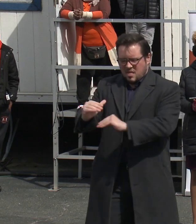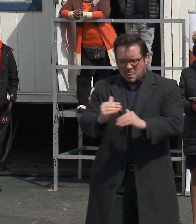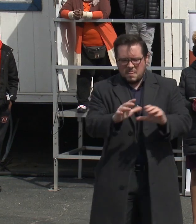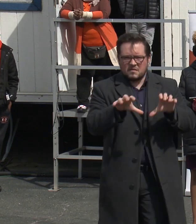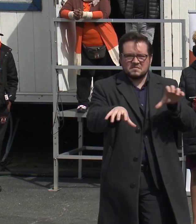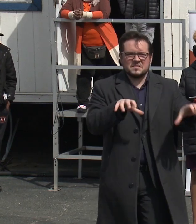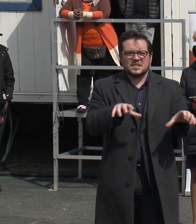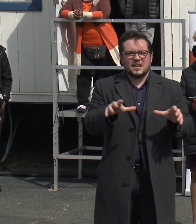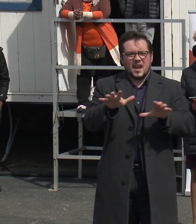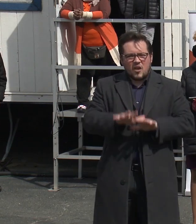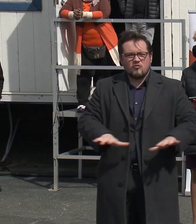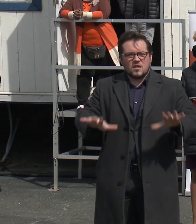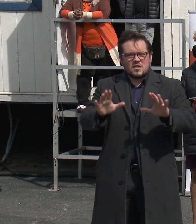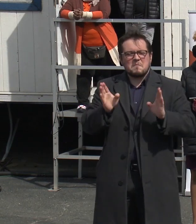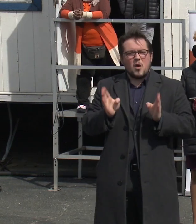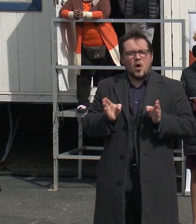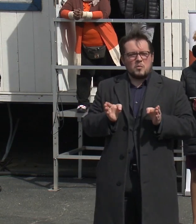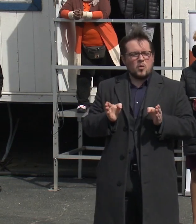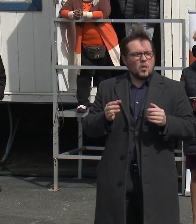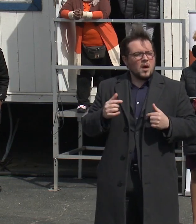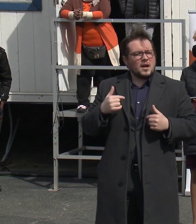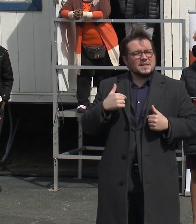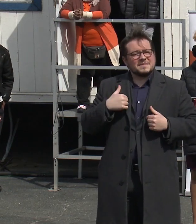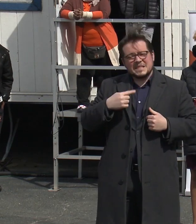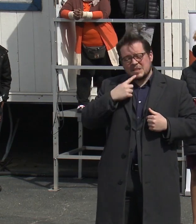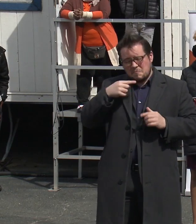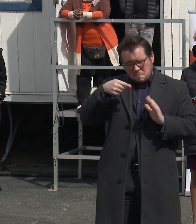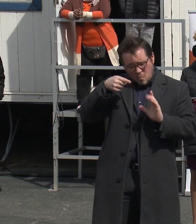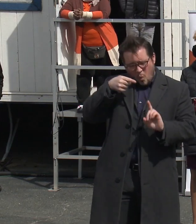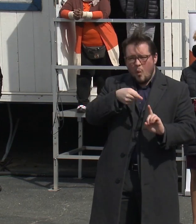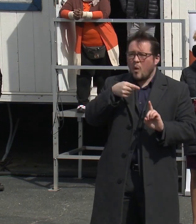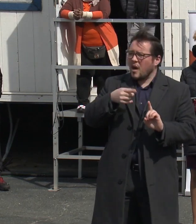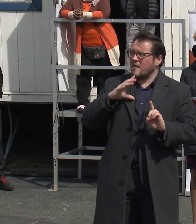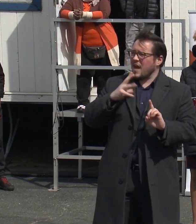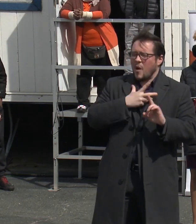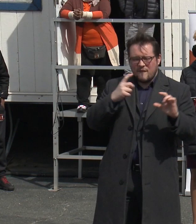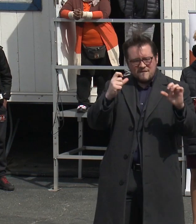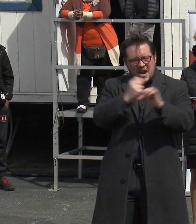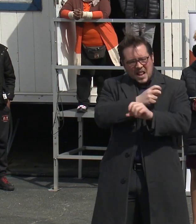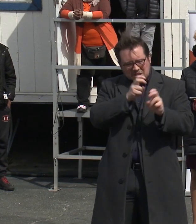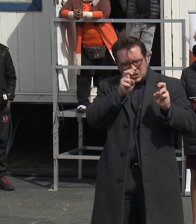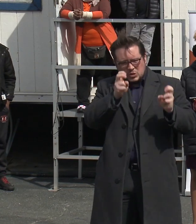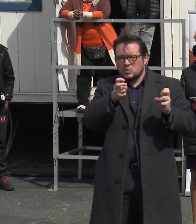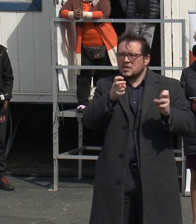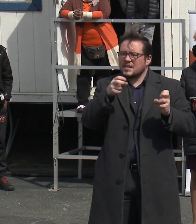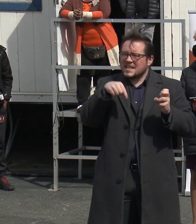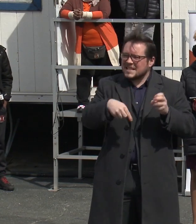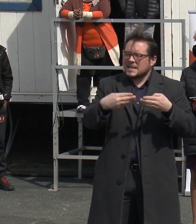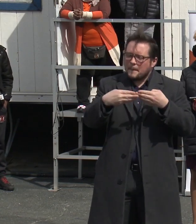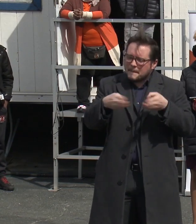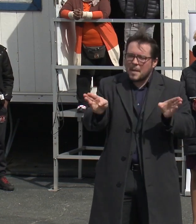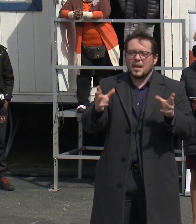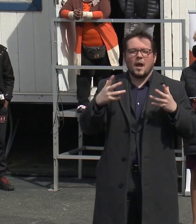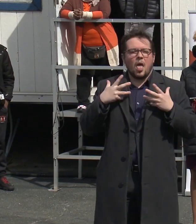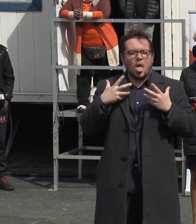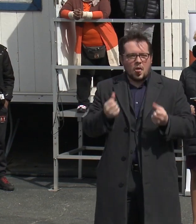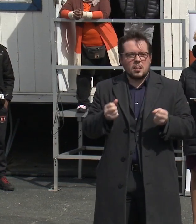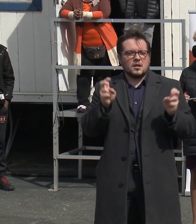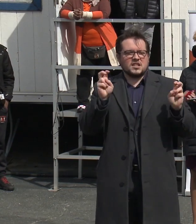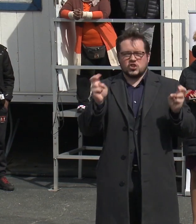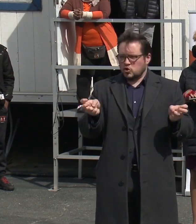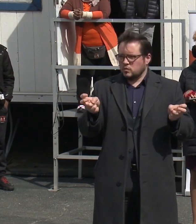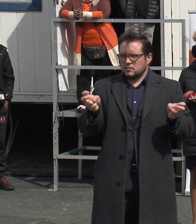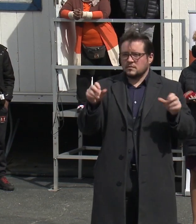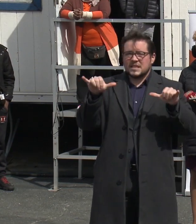And as I've said for years, at its core, the violence that has a grip on our city is a public health issue. Yes,